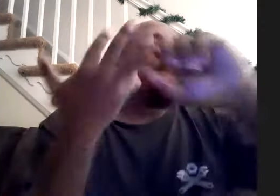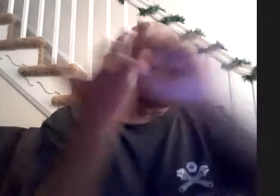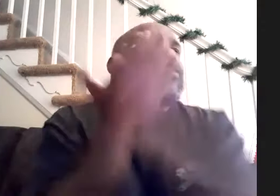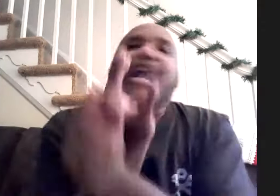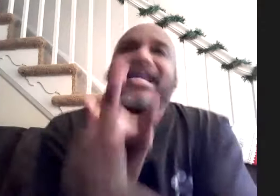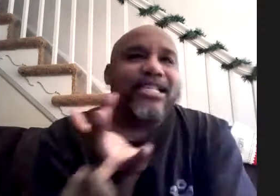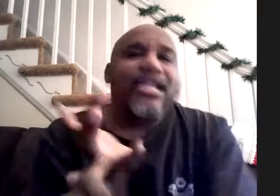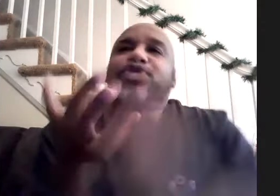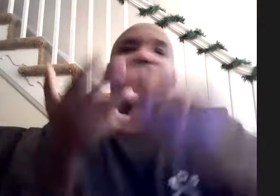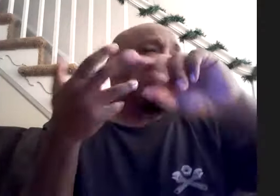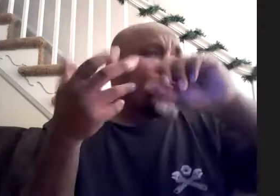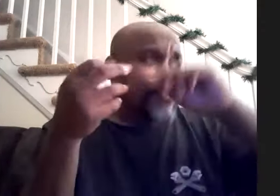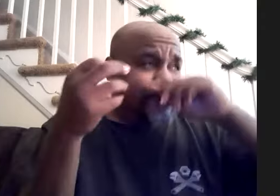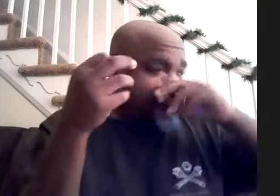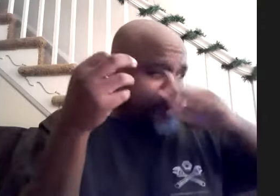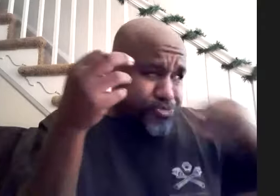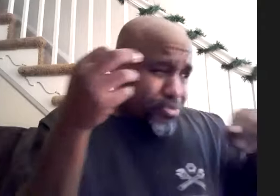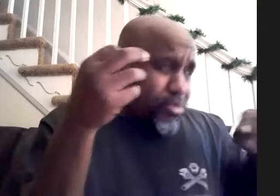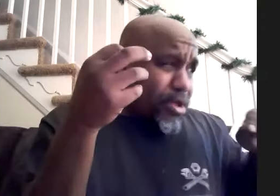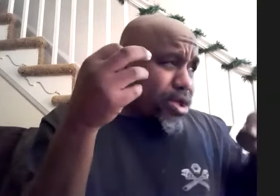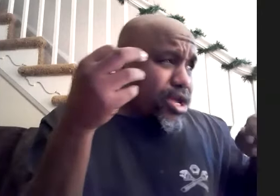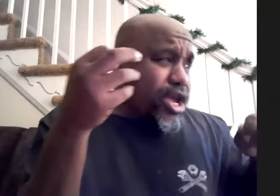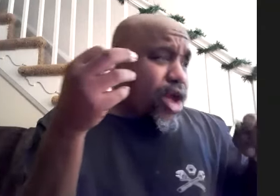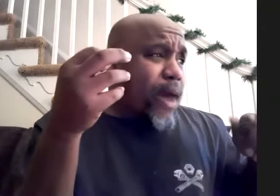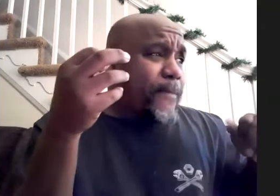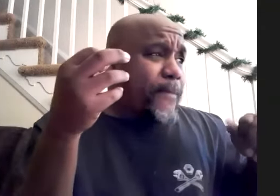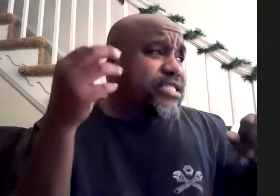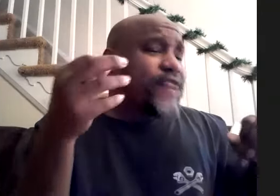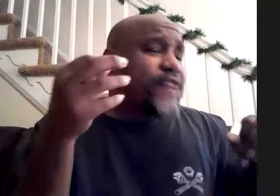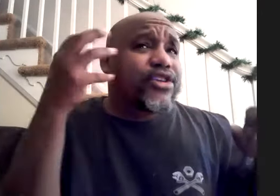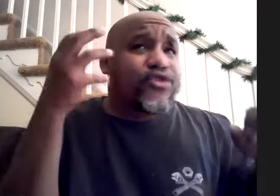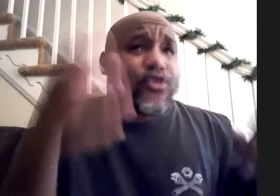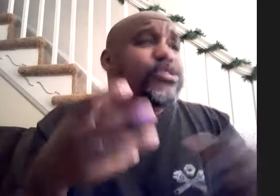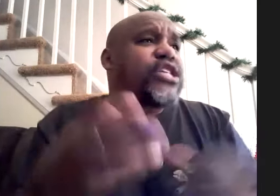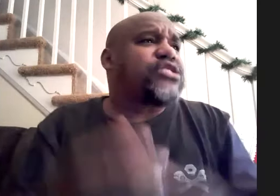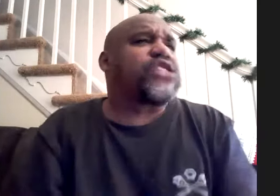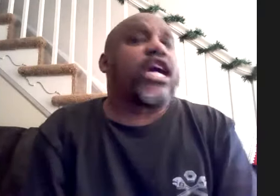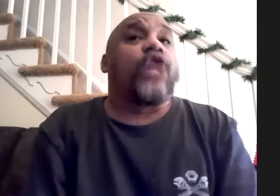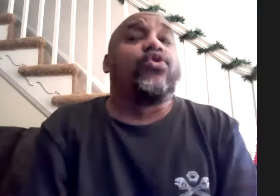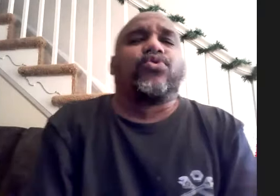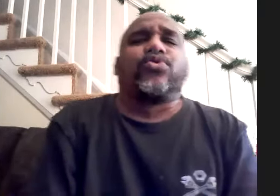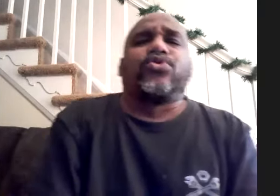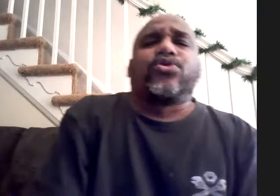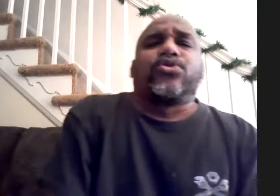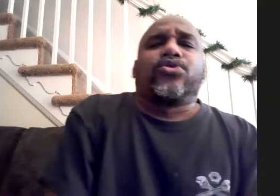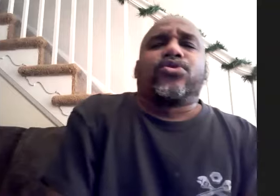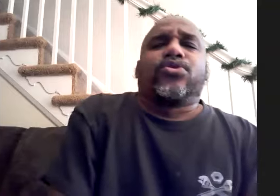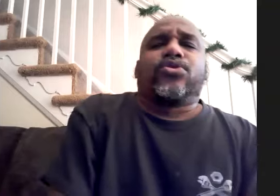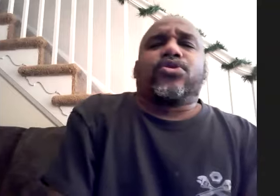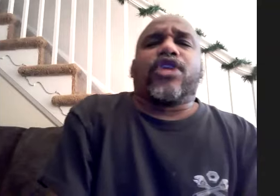for dynasty he's written for you know a bunch of different groups and it's just like oh you know